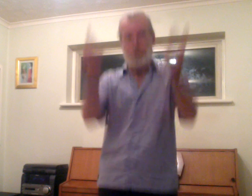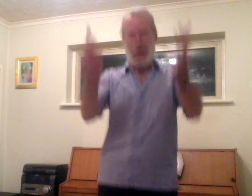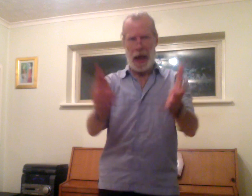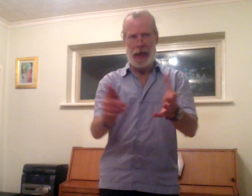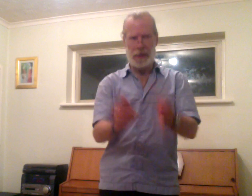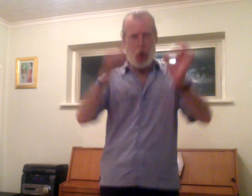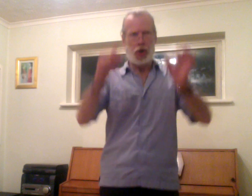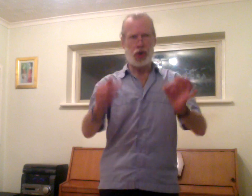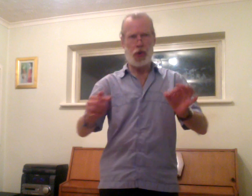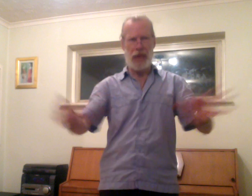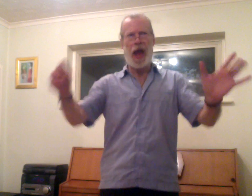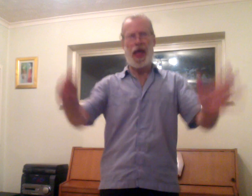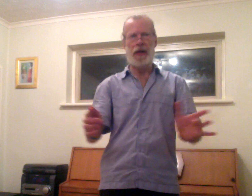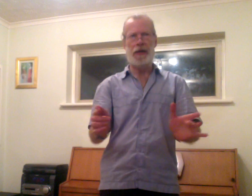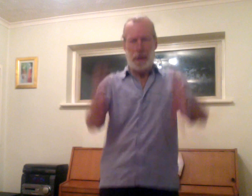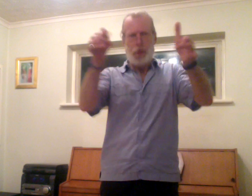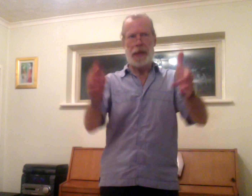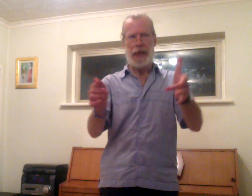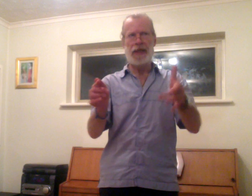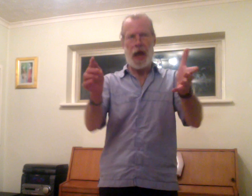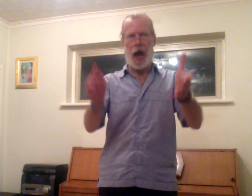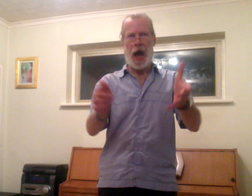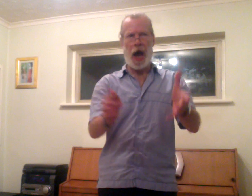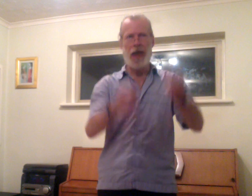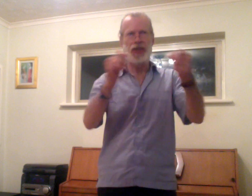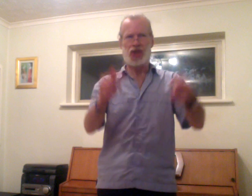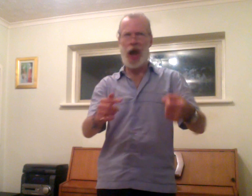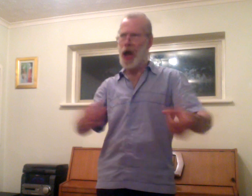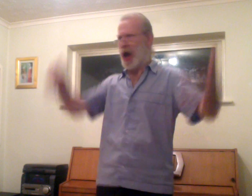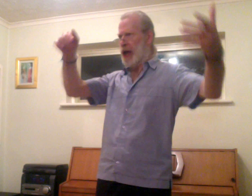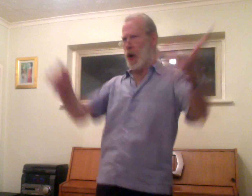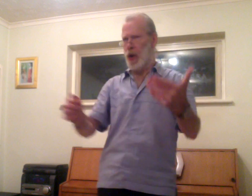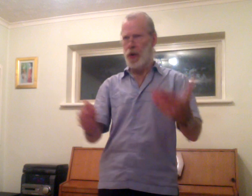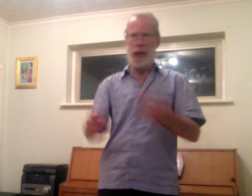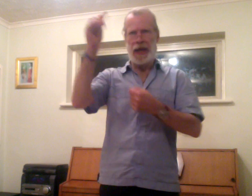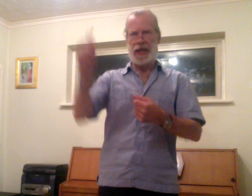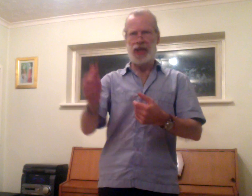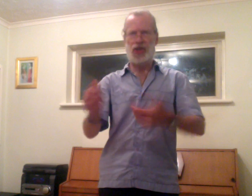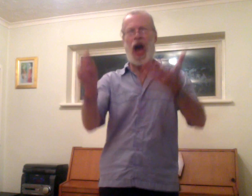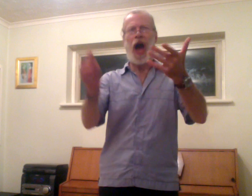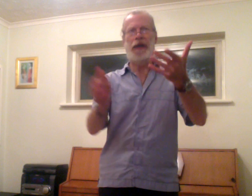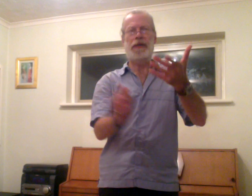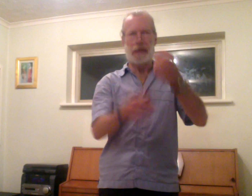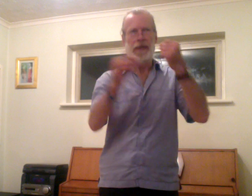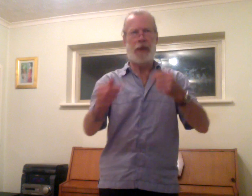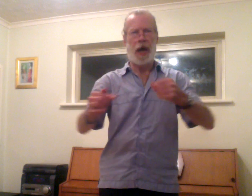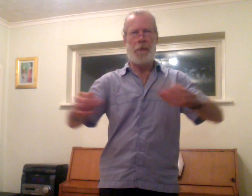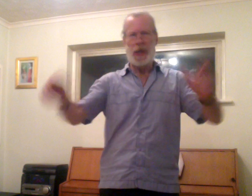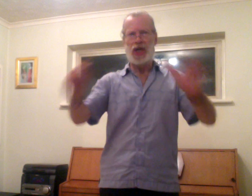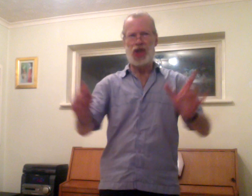As all together We let our light shine We give permission